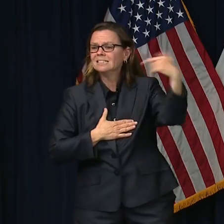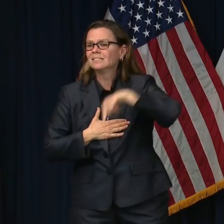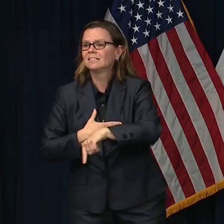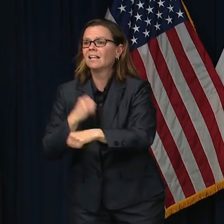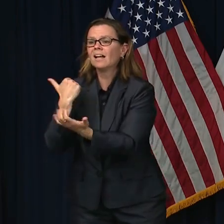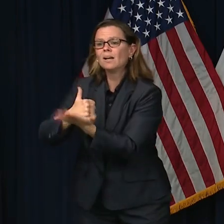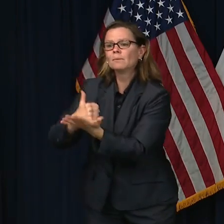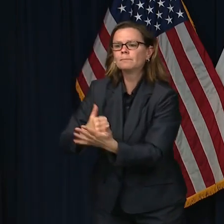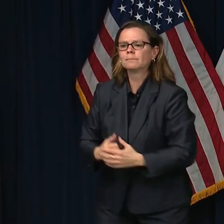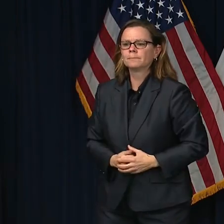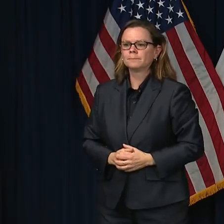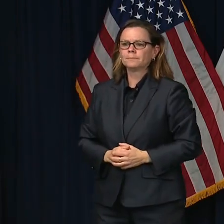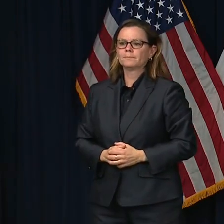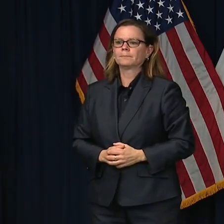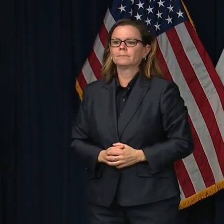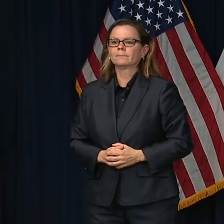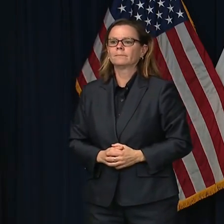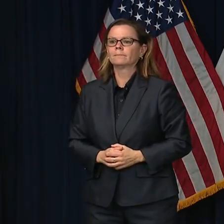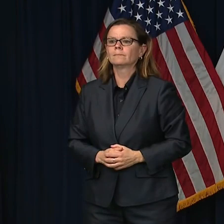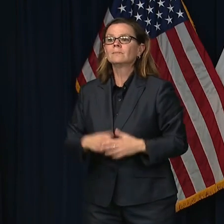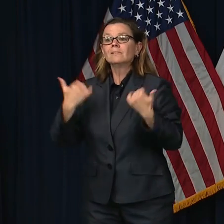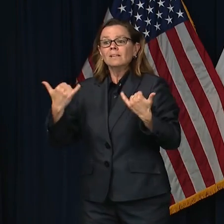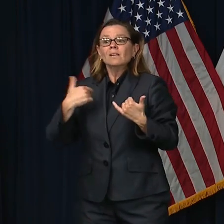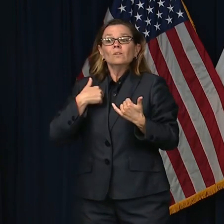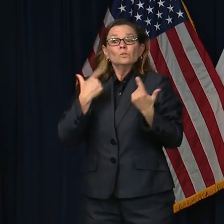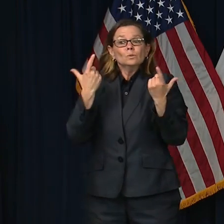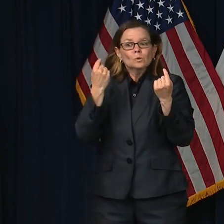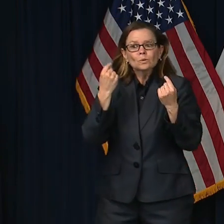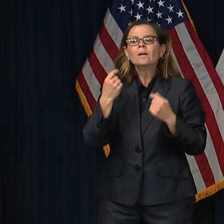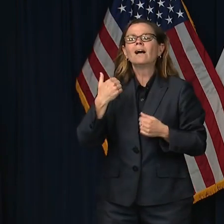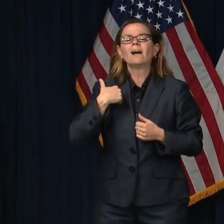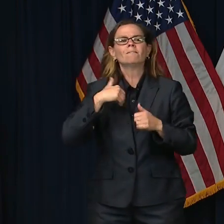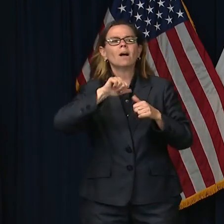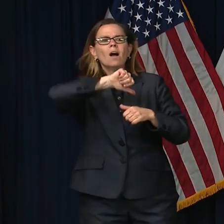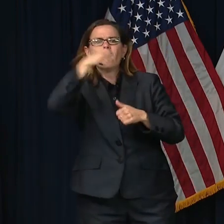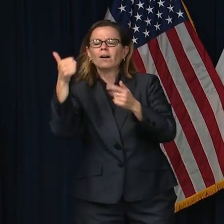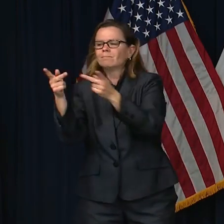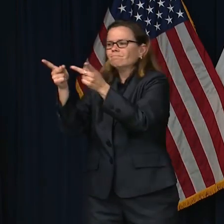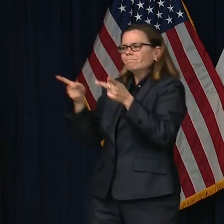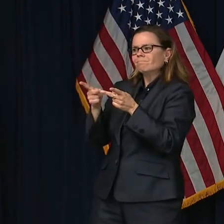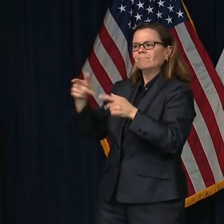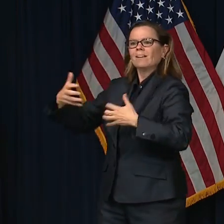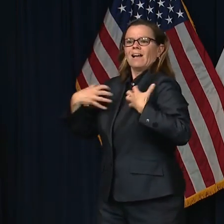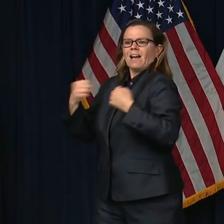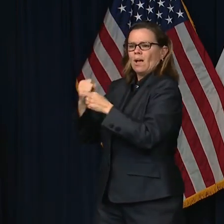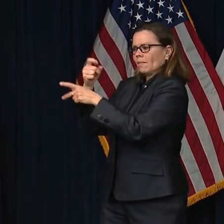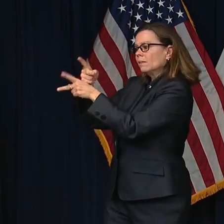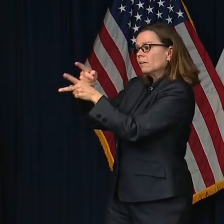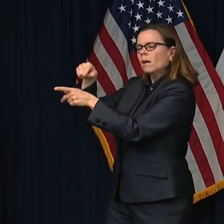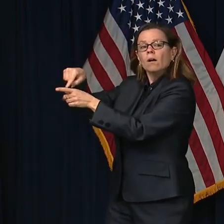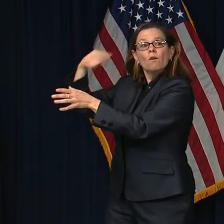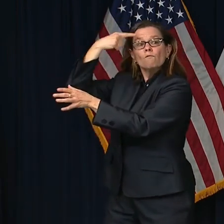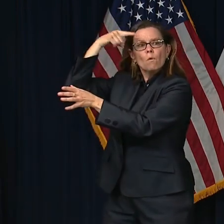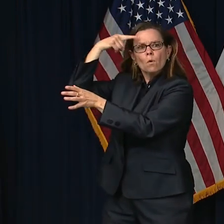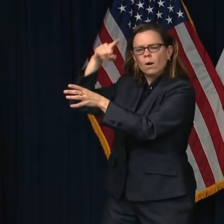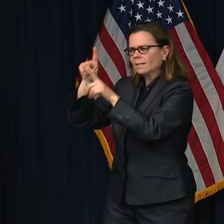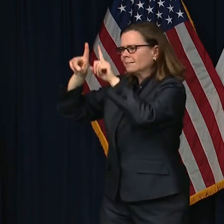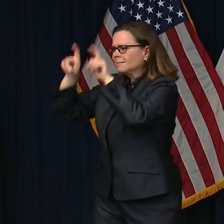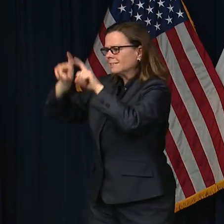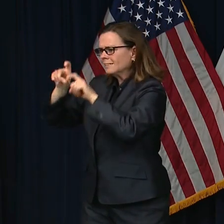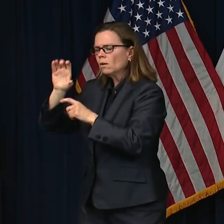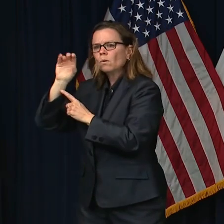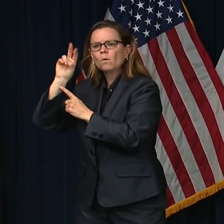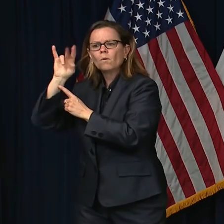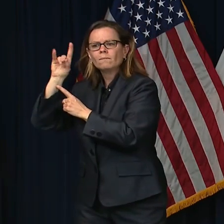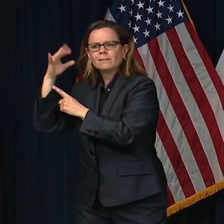and ensuring the continuity of supply chains for testing. And on that note, I want to thank Abbott, which